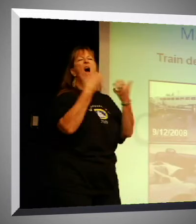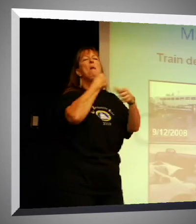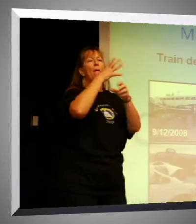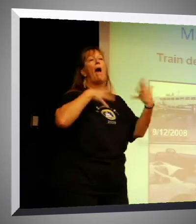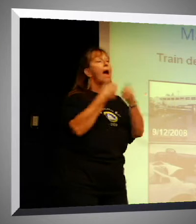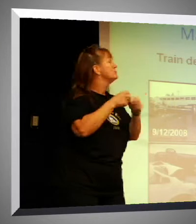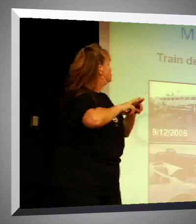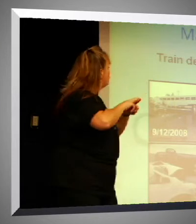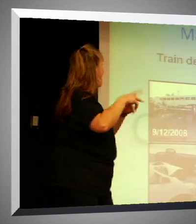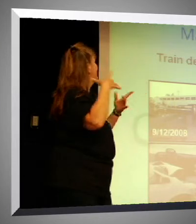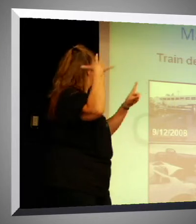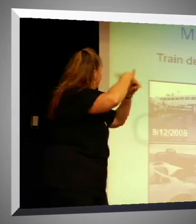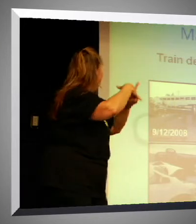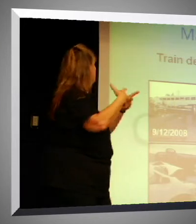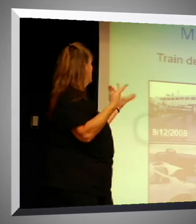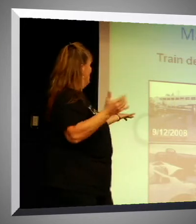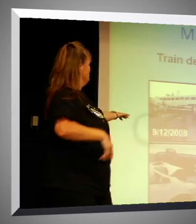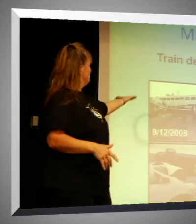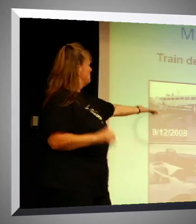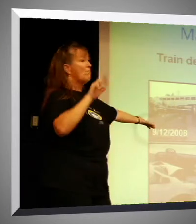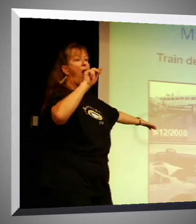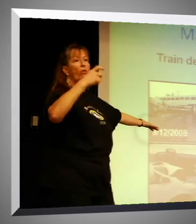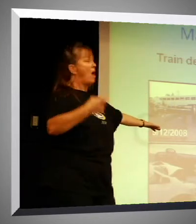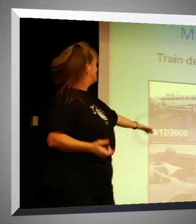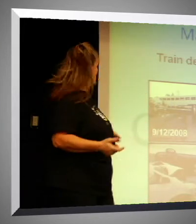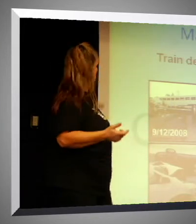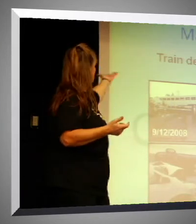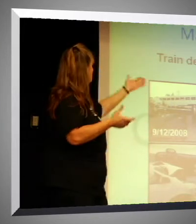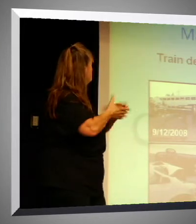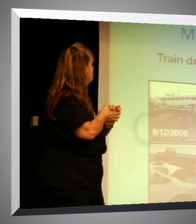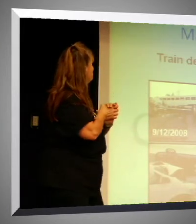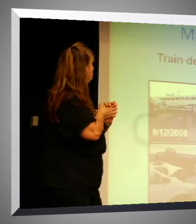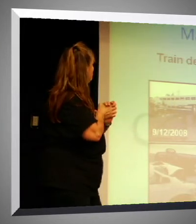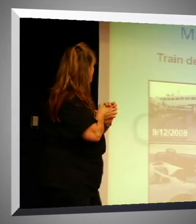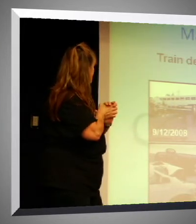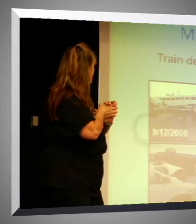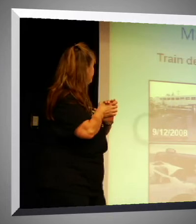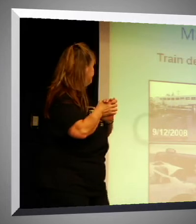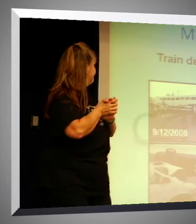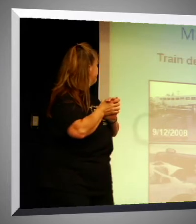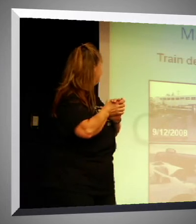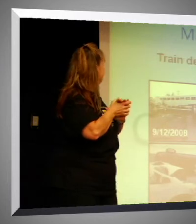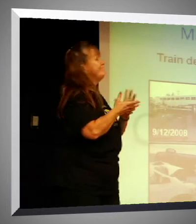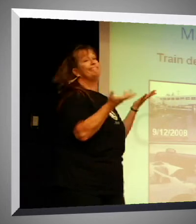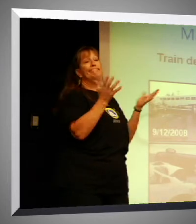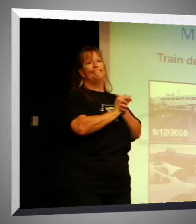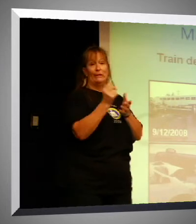The man-made disasters, train accidents, car accidents, the anthrax issue, and I don't like